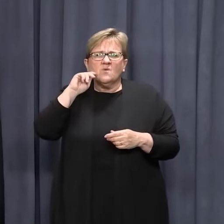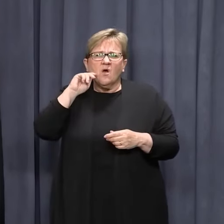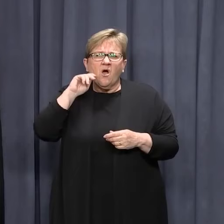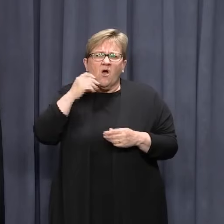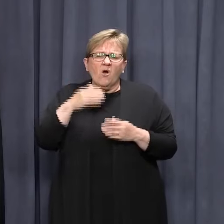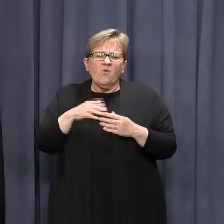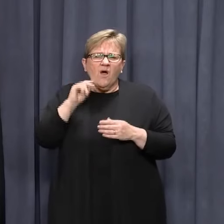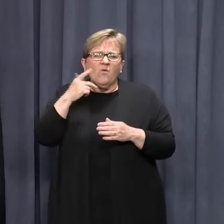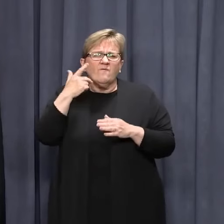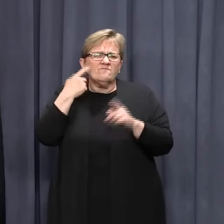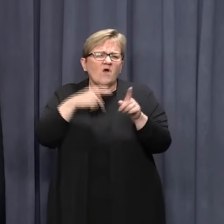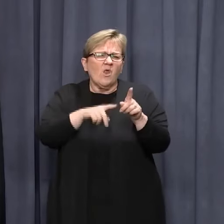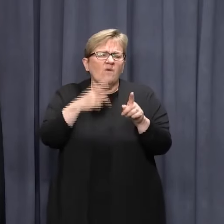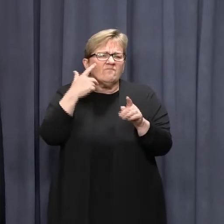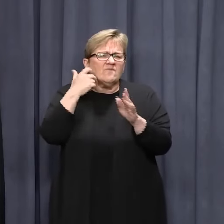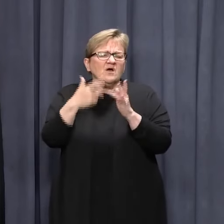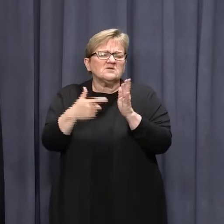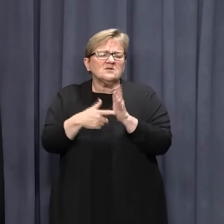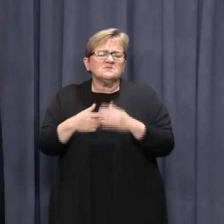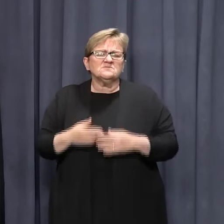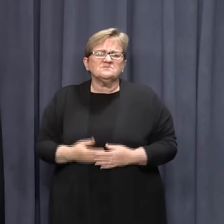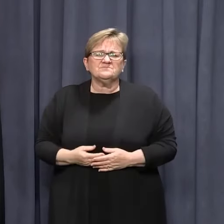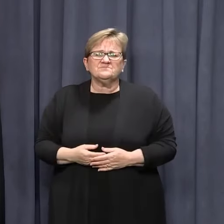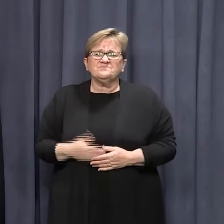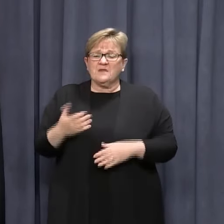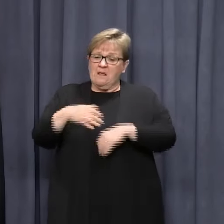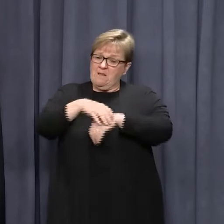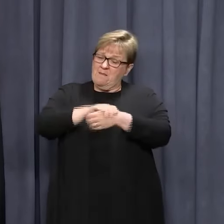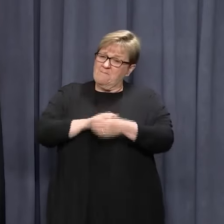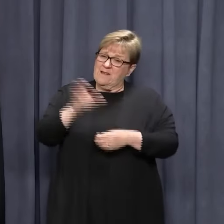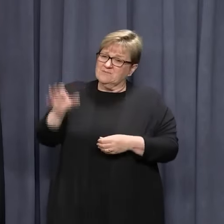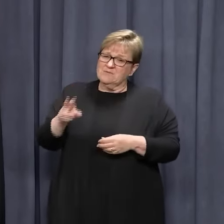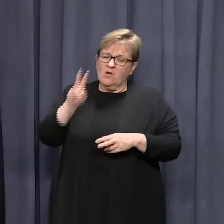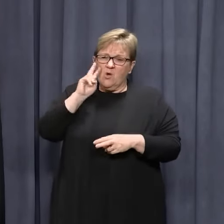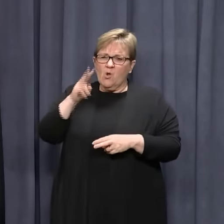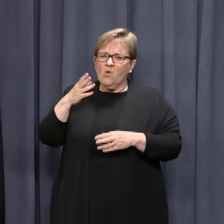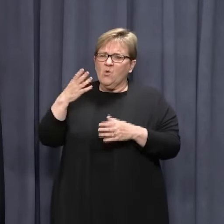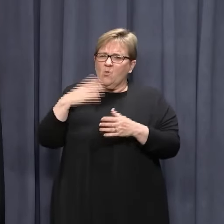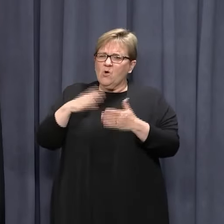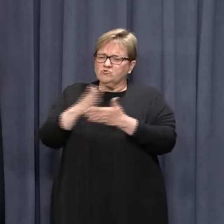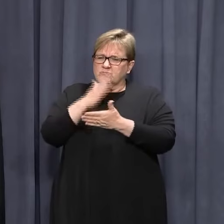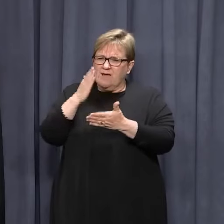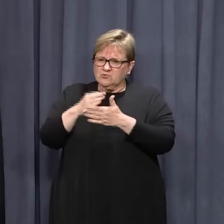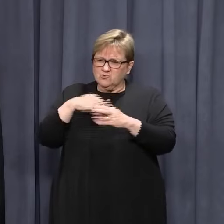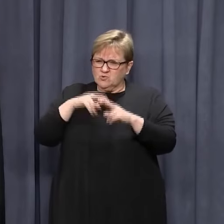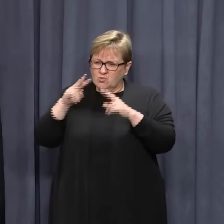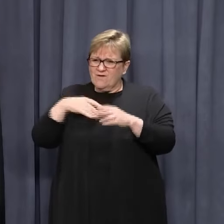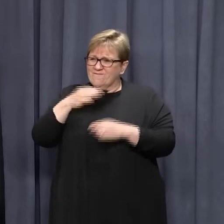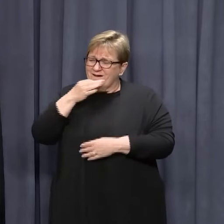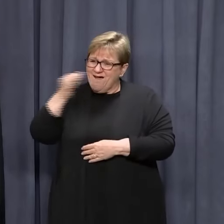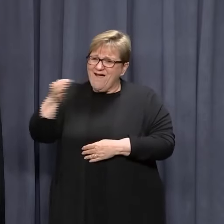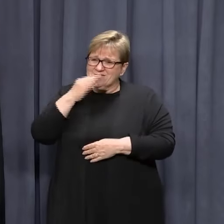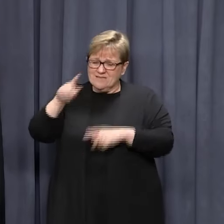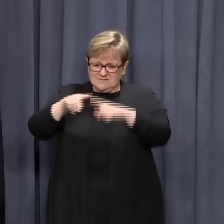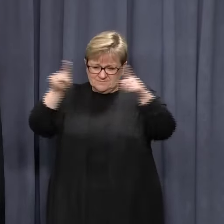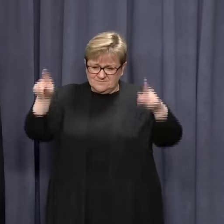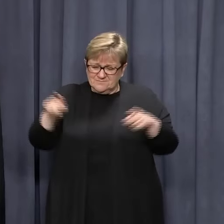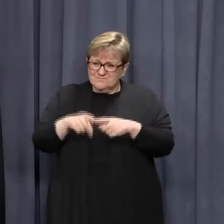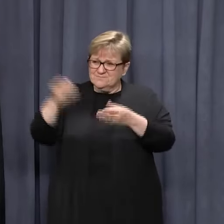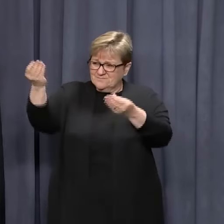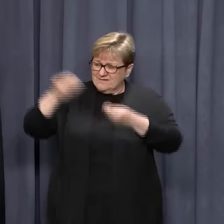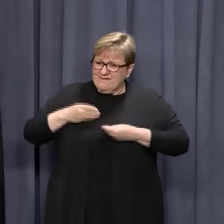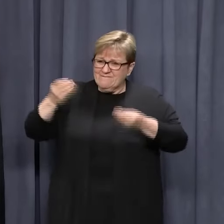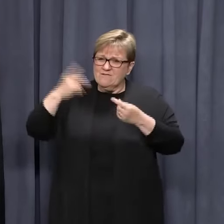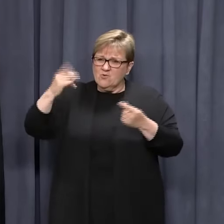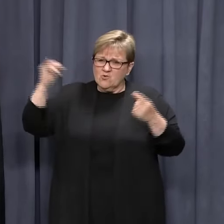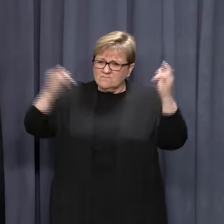can follow up and find out. Obviously, the police commissioner was looking for manifests. And we have requested the Commonwealth work with us on this.